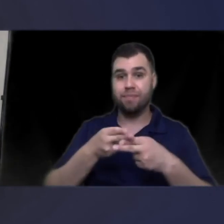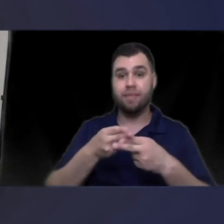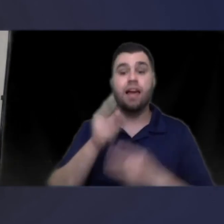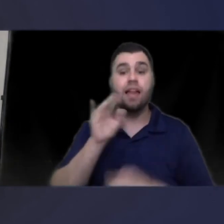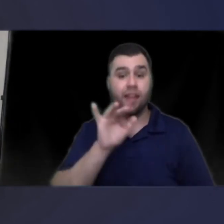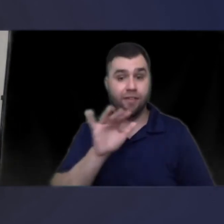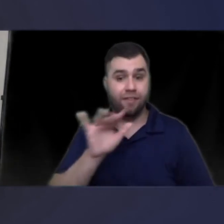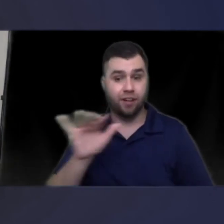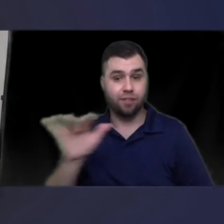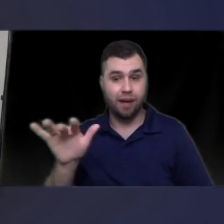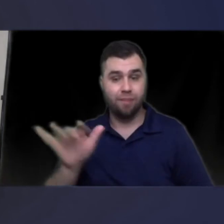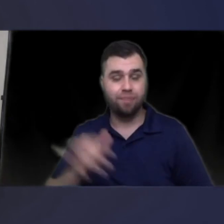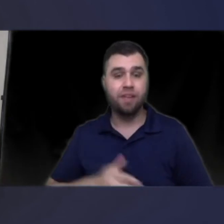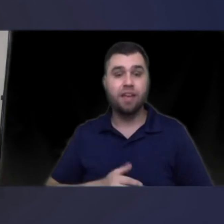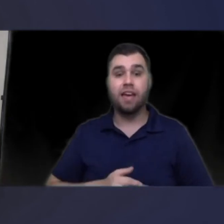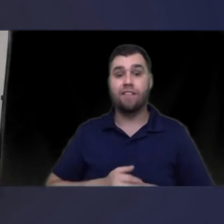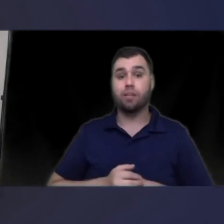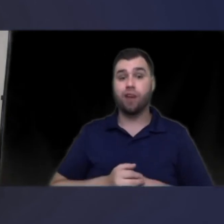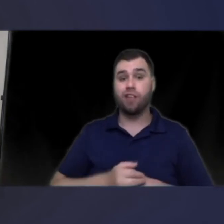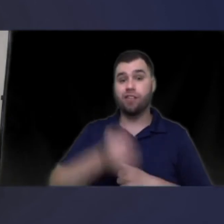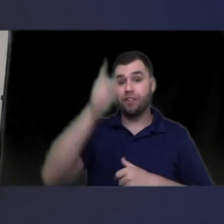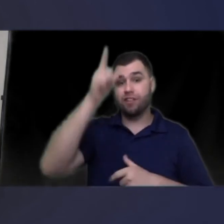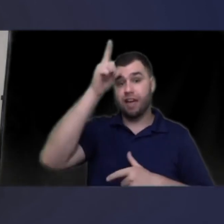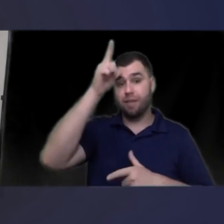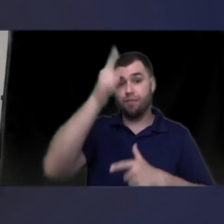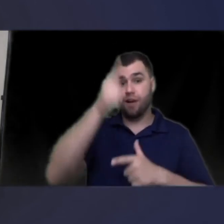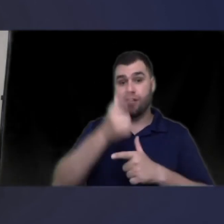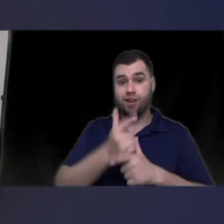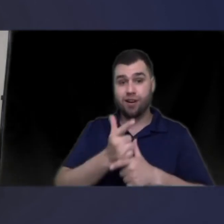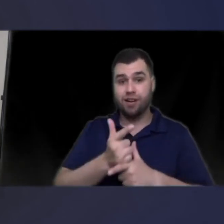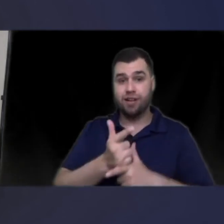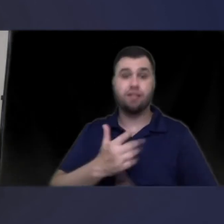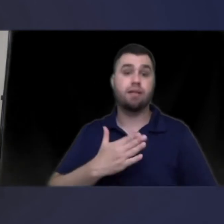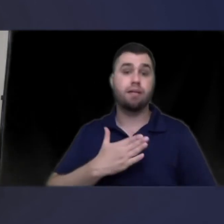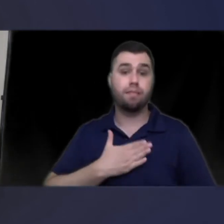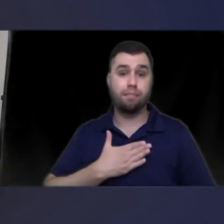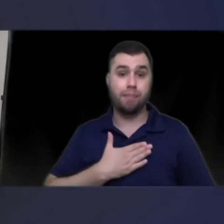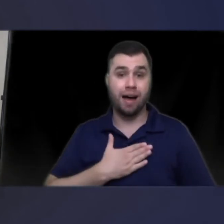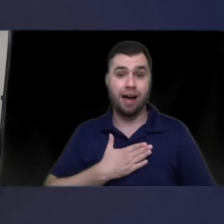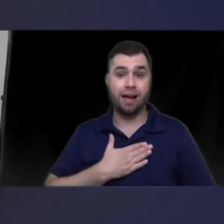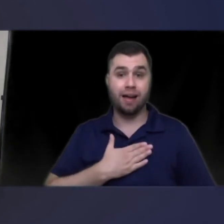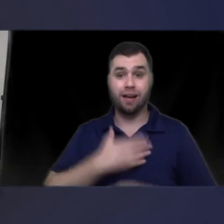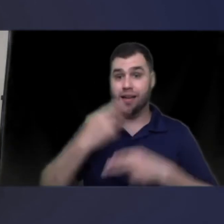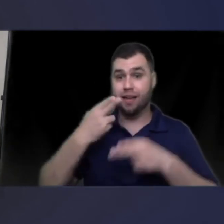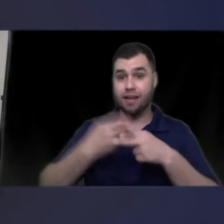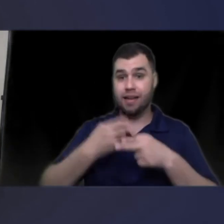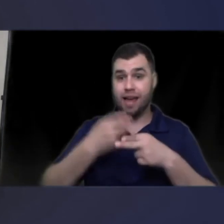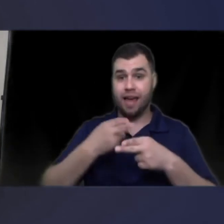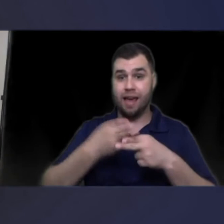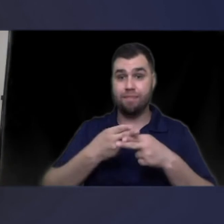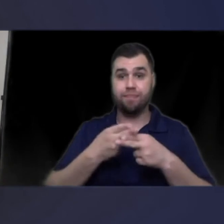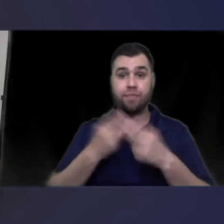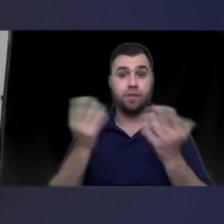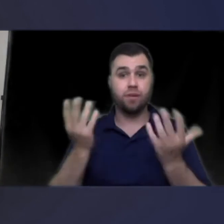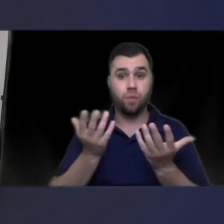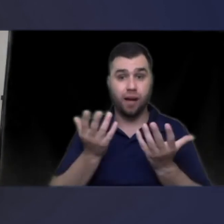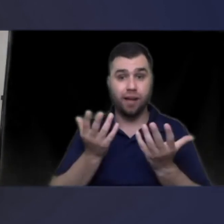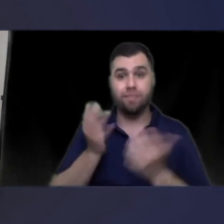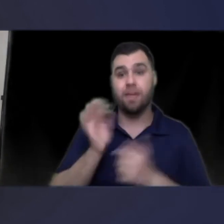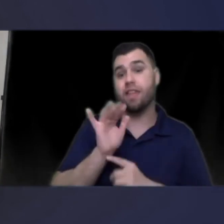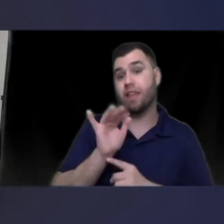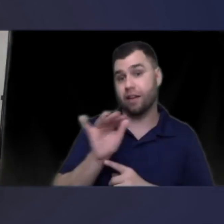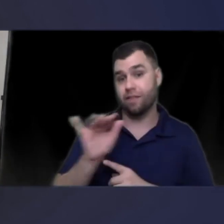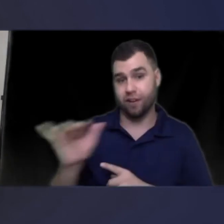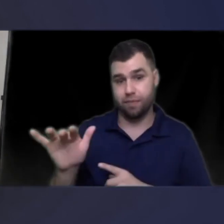and then they were being spelled if it's a brother they would say brother my name what